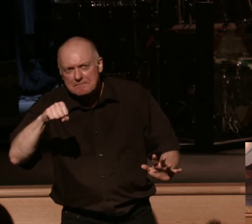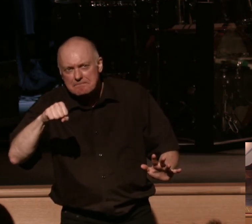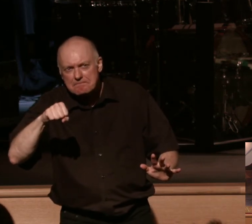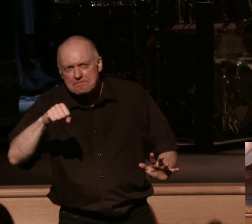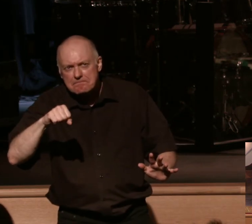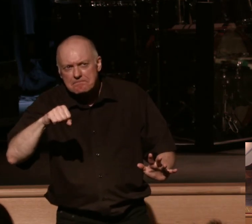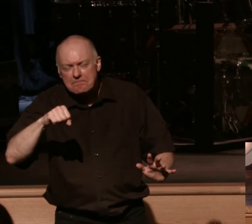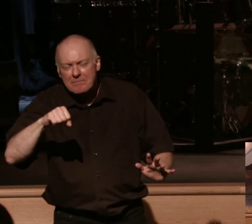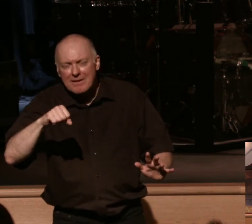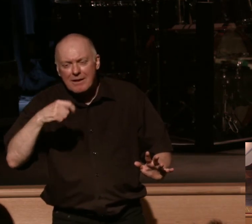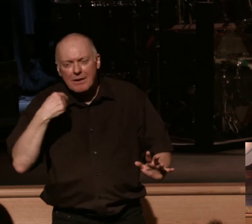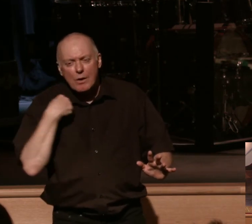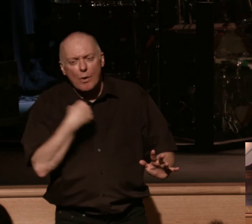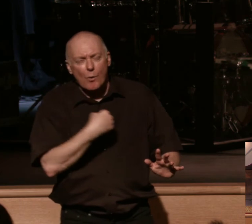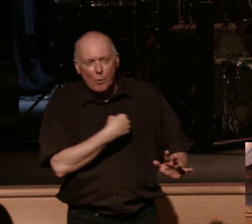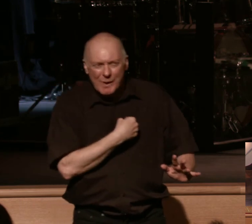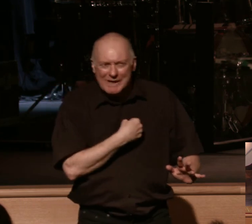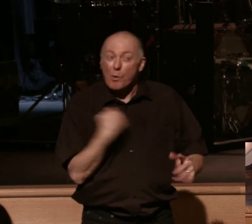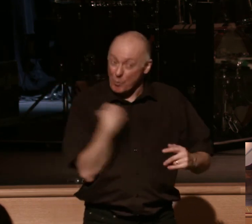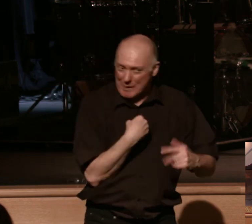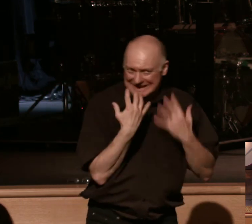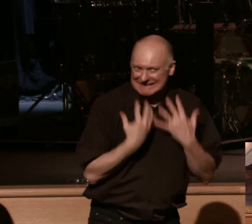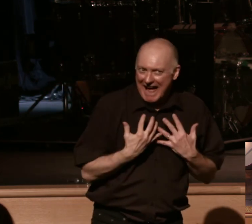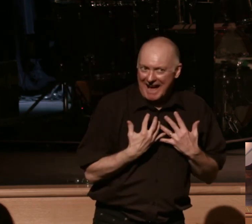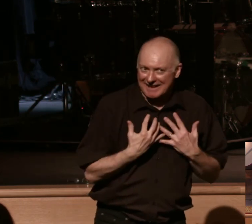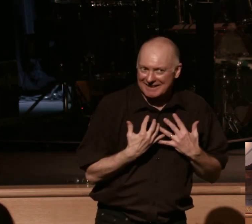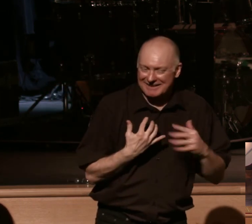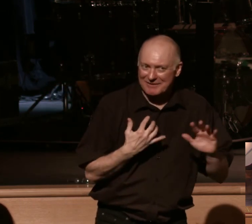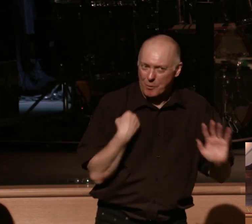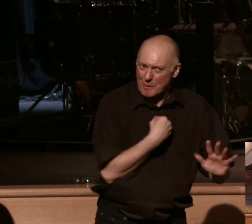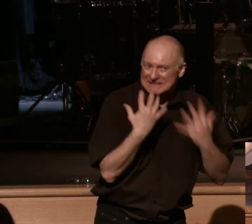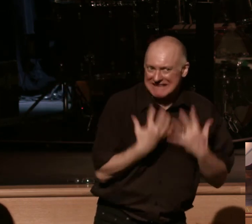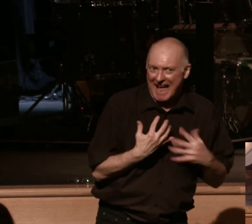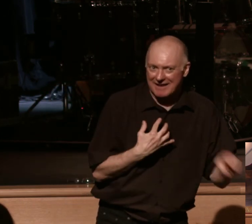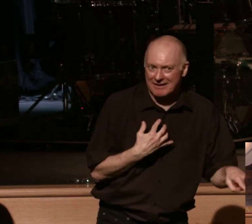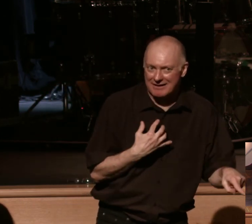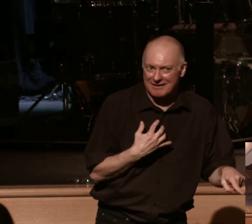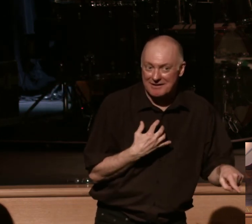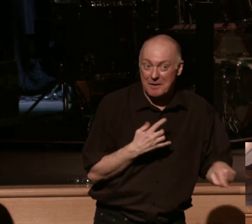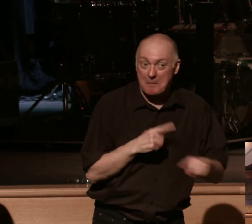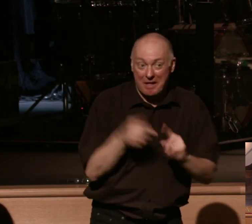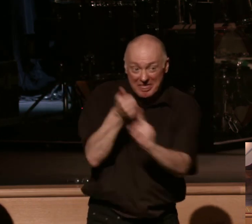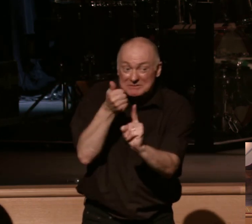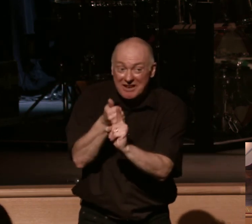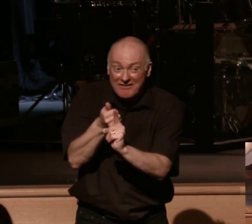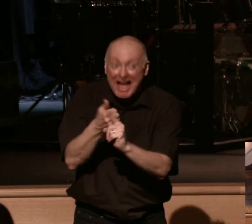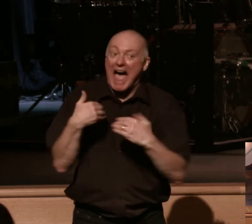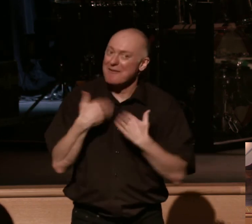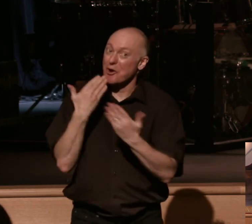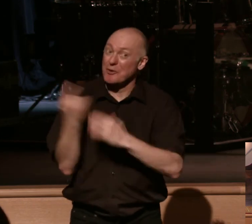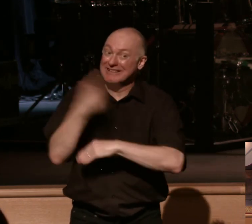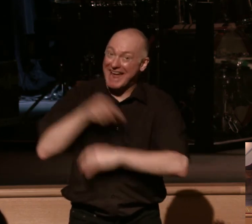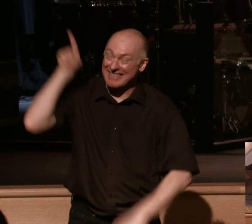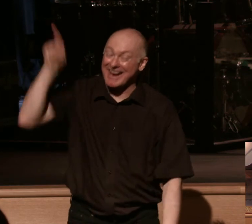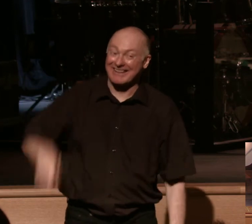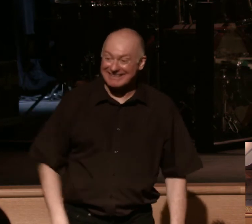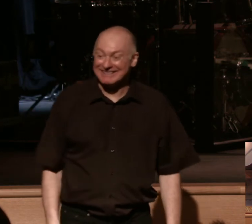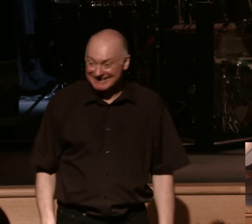we are sad in our own sense but at the same time they are having a very good day a very good day they are